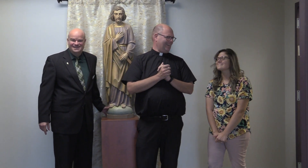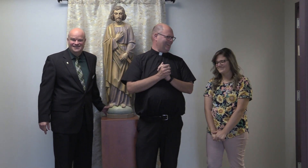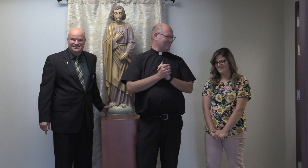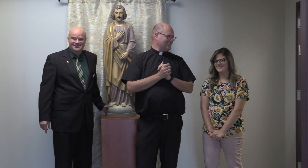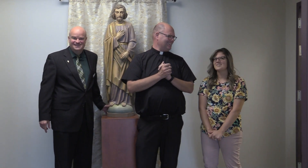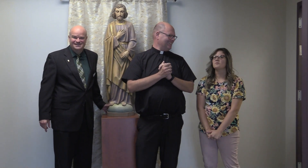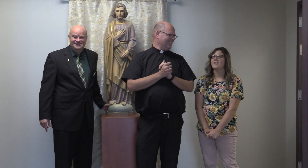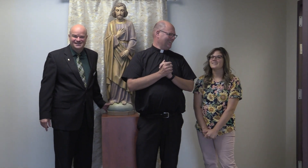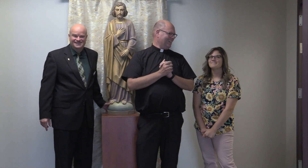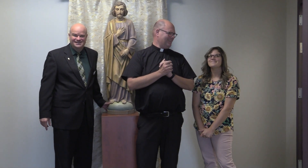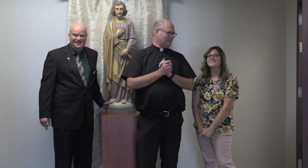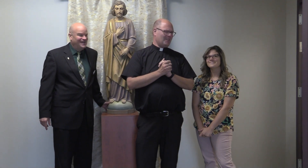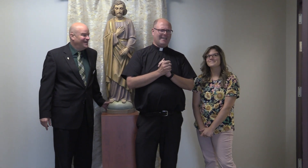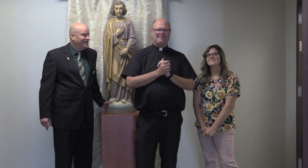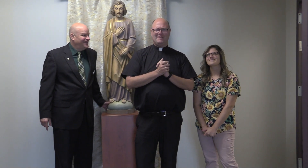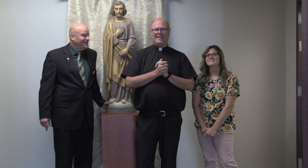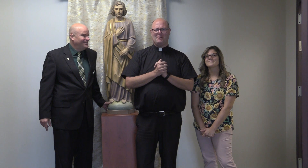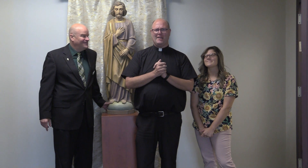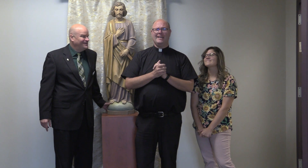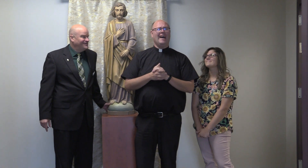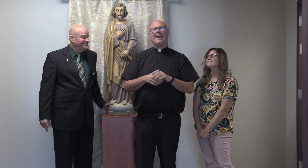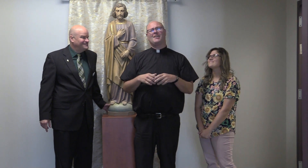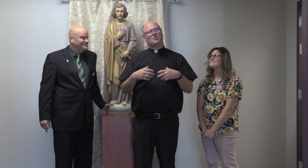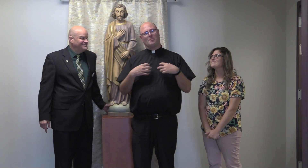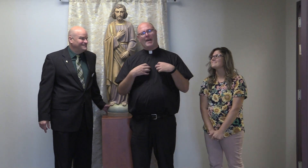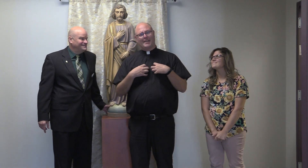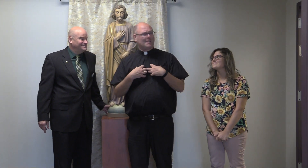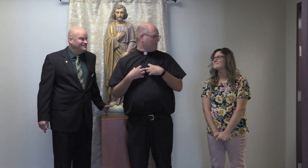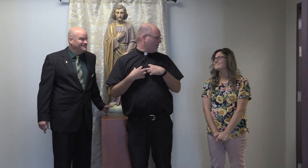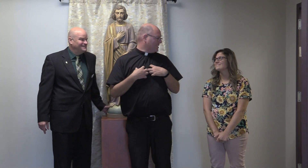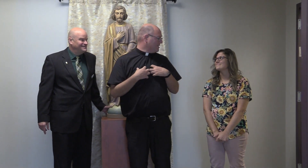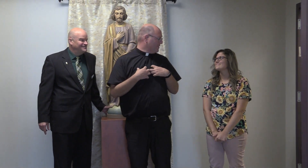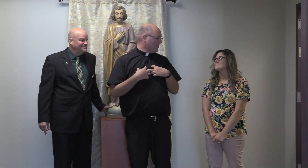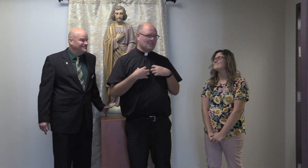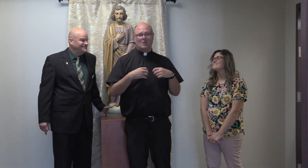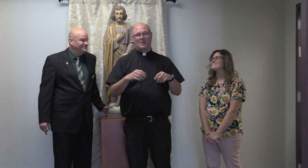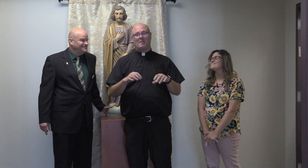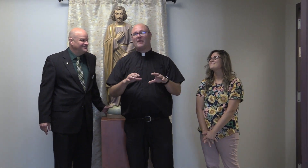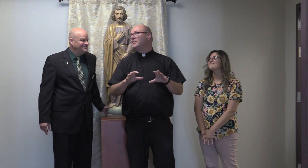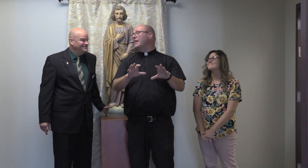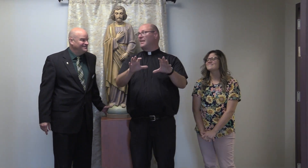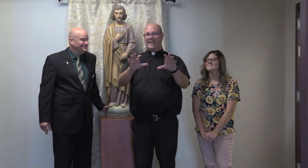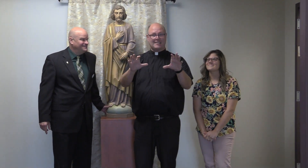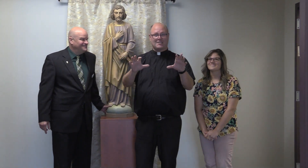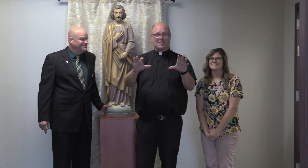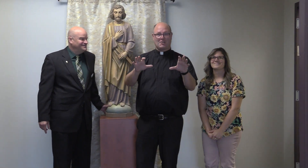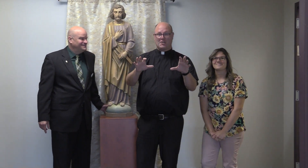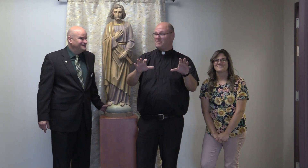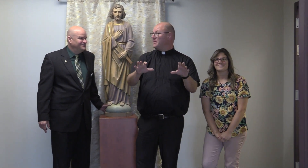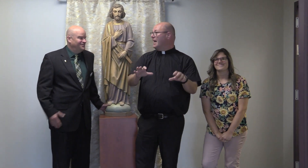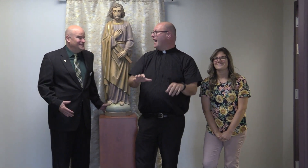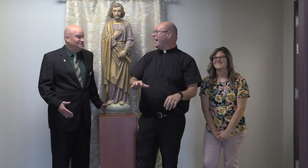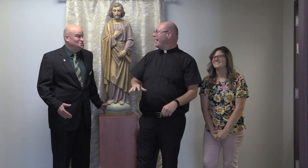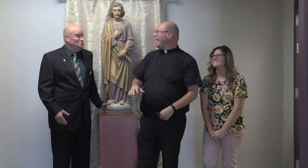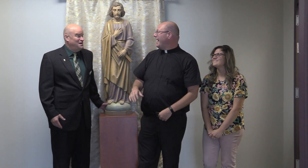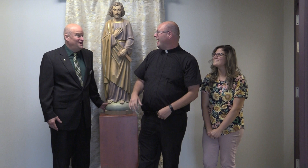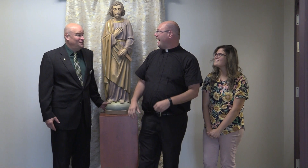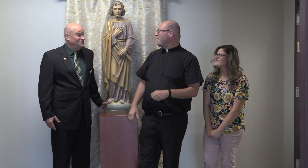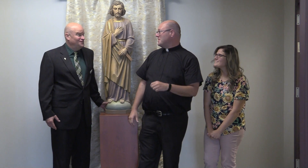Steingass. That's right. I'm trying, but anyway, I had a traumatic experience in middle school with math. Nonetheless, it's all good. You're asked to do math? I was